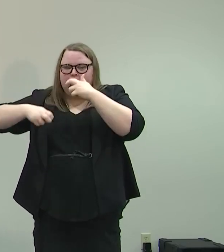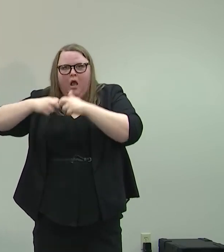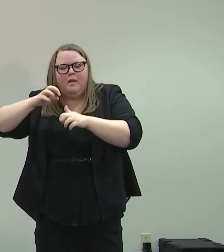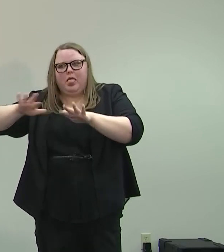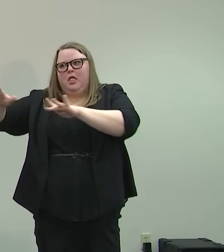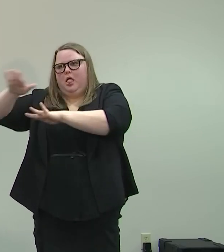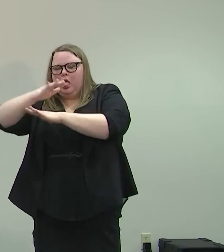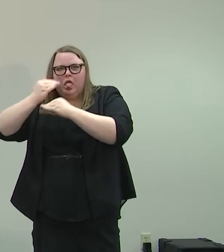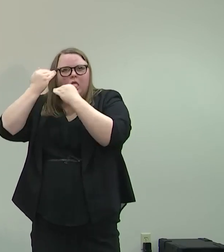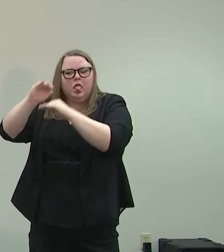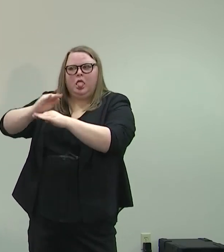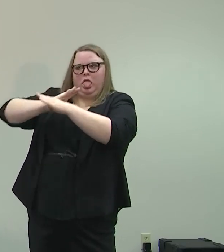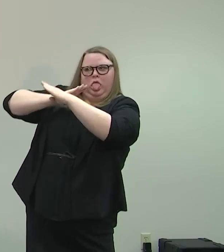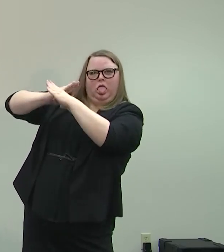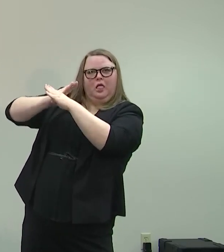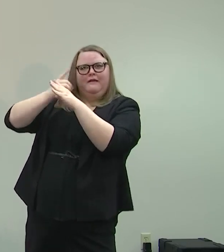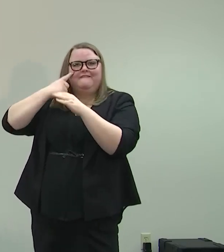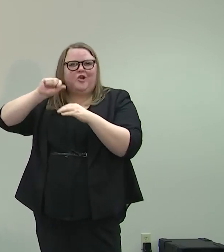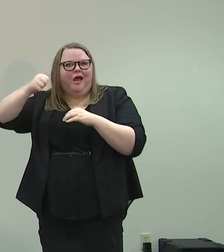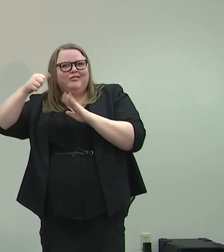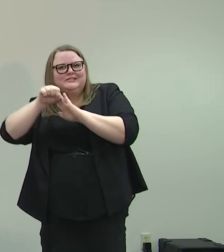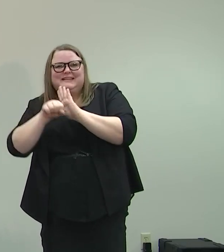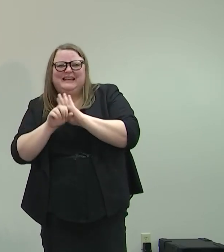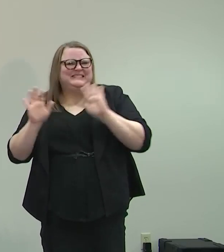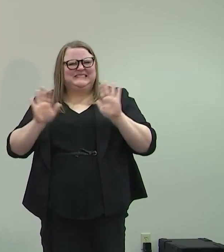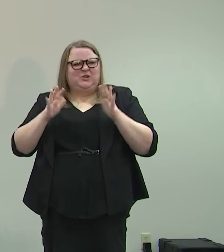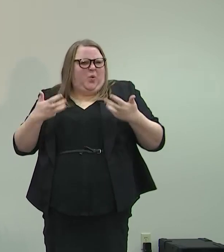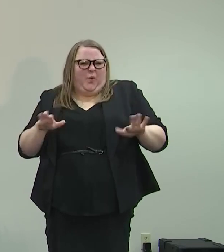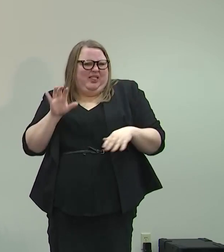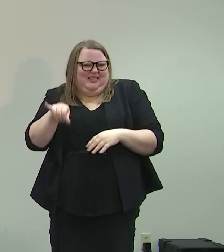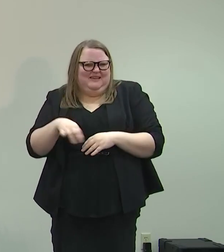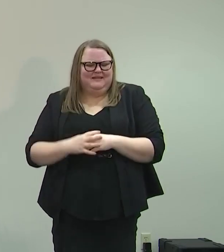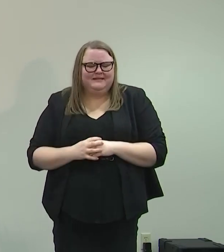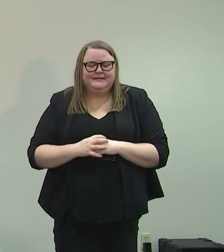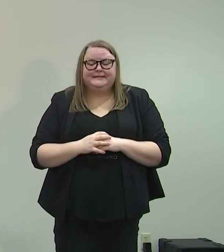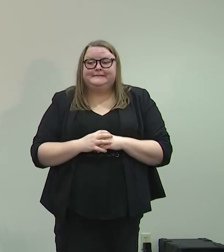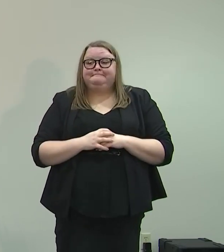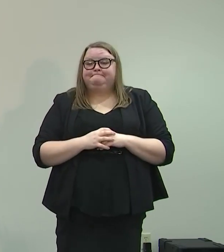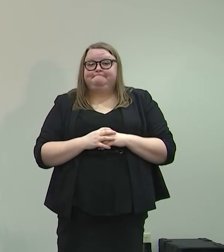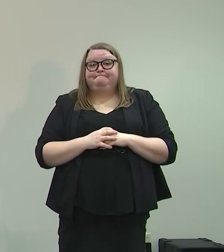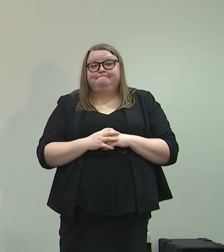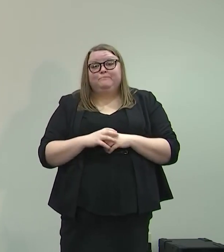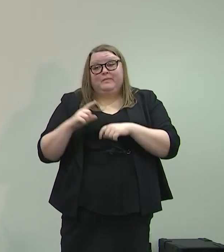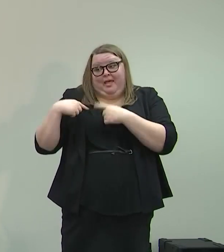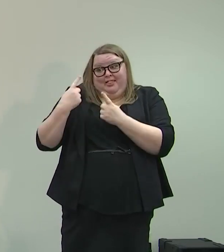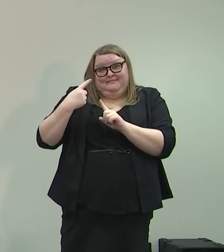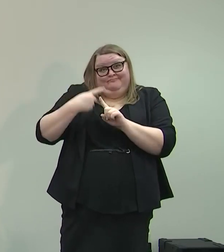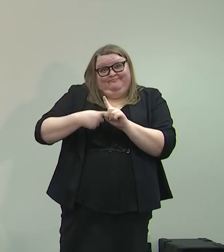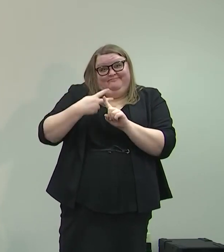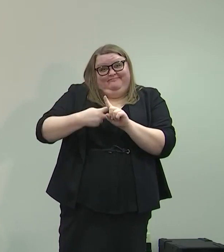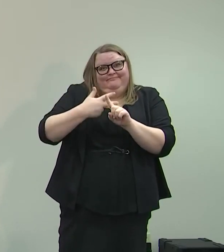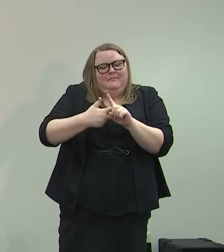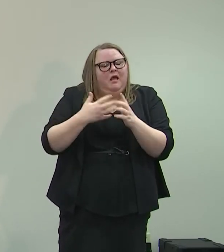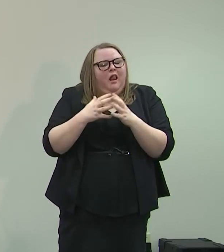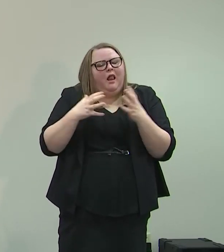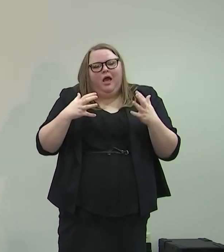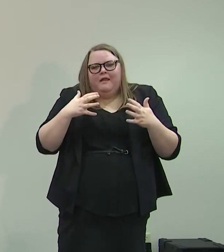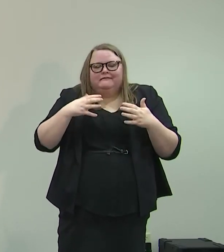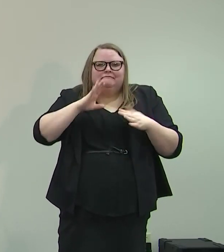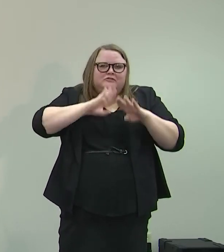restrictions in a neighboring state. That's not what we should be doing. In the last few months, there's been a lot of inconveniences,